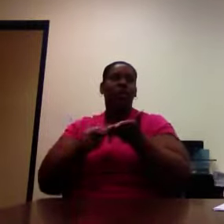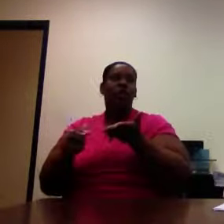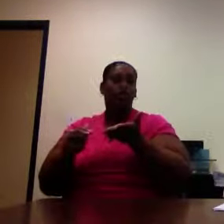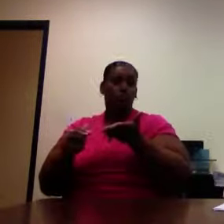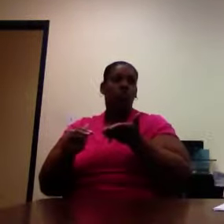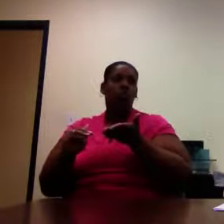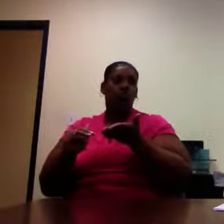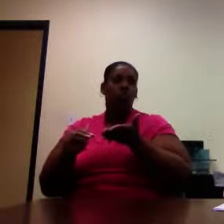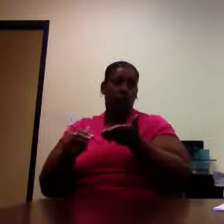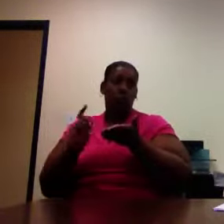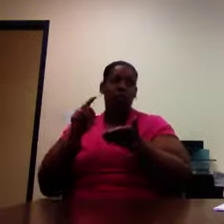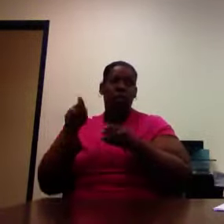to sickness.